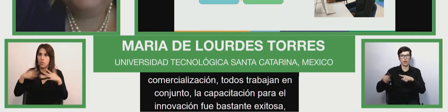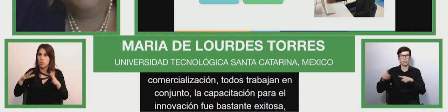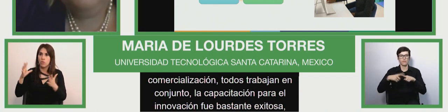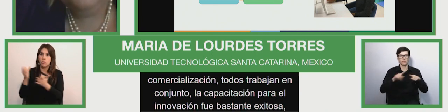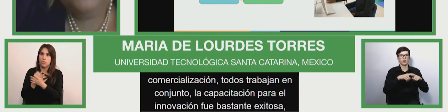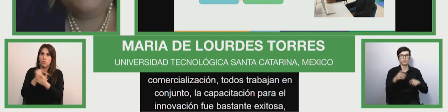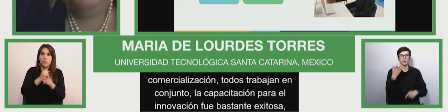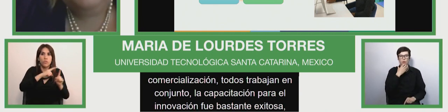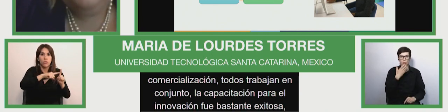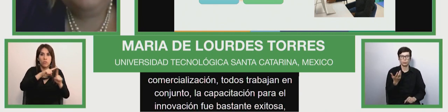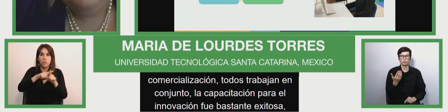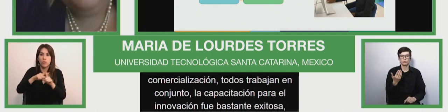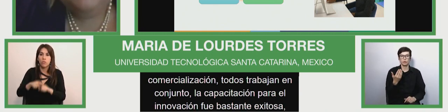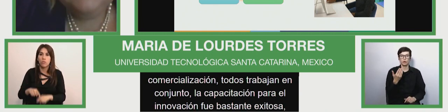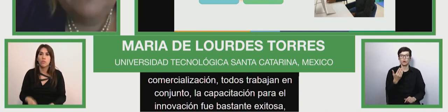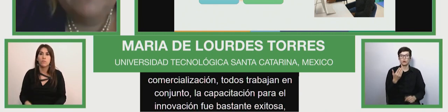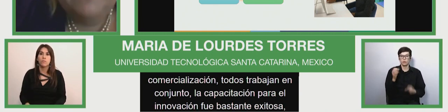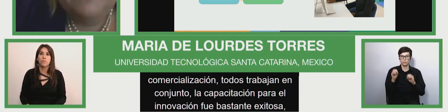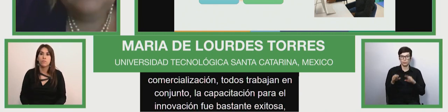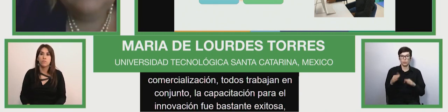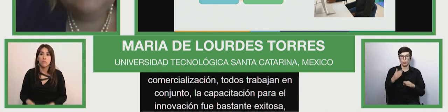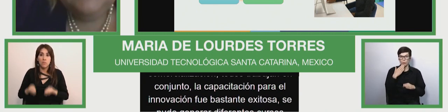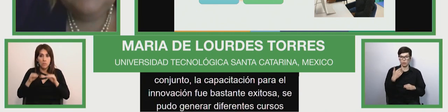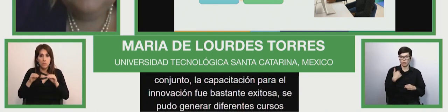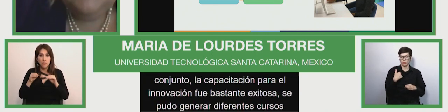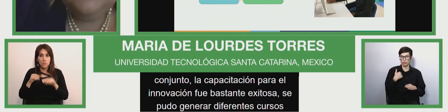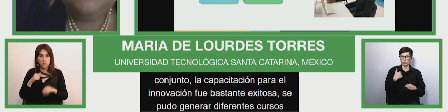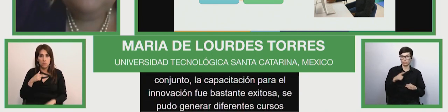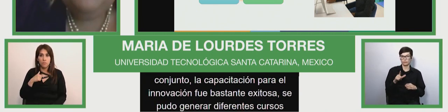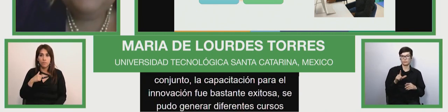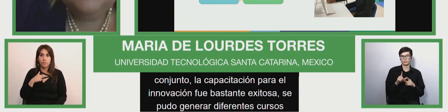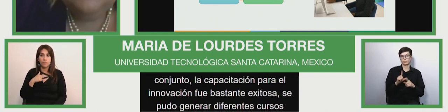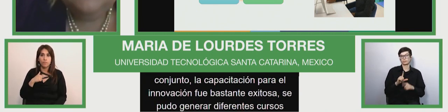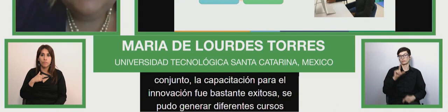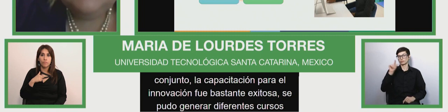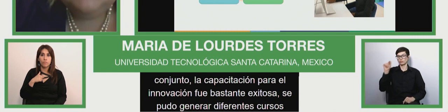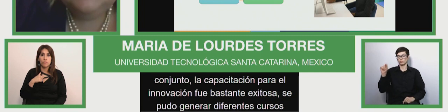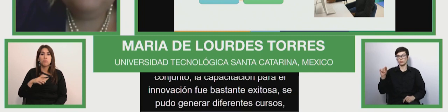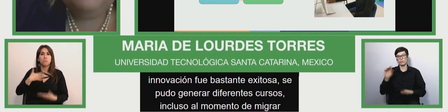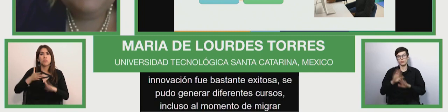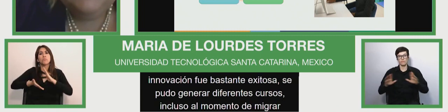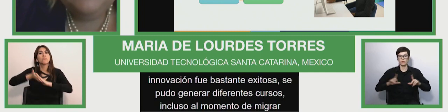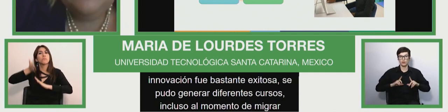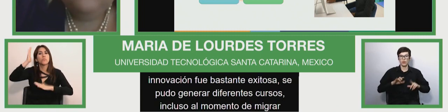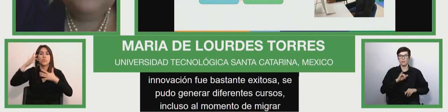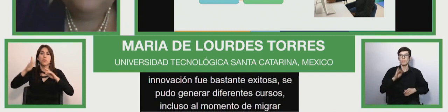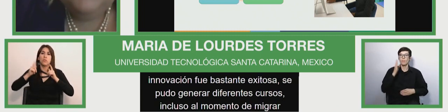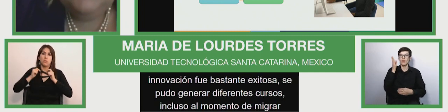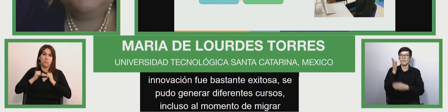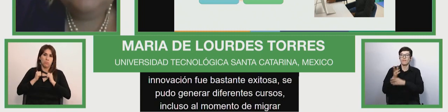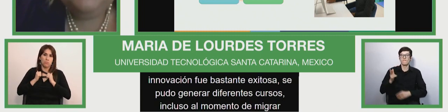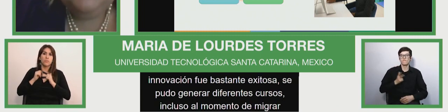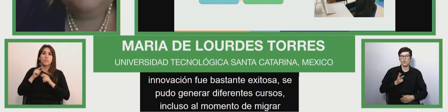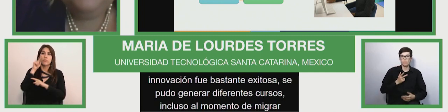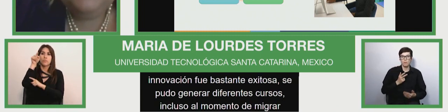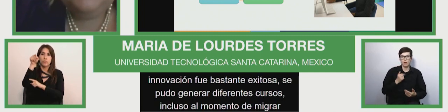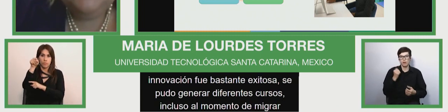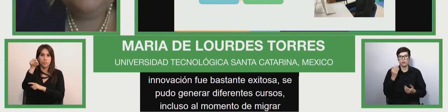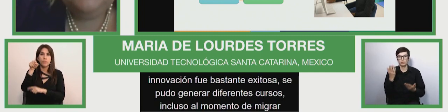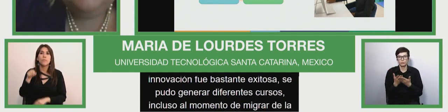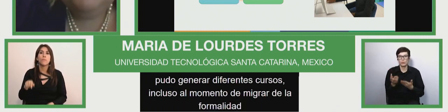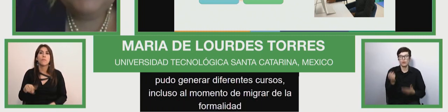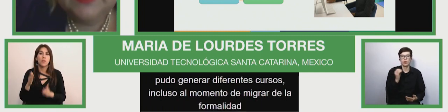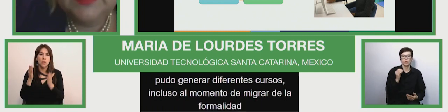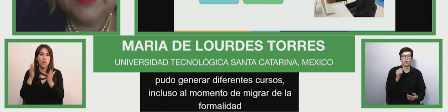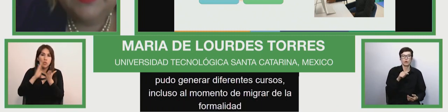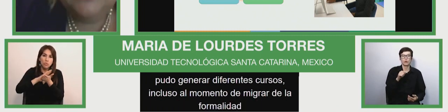in in this period this training was quite successful because we could generate different courses